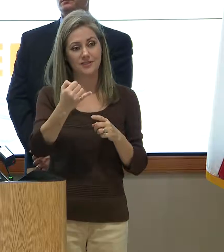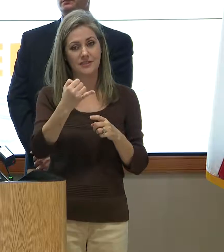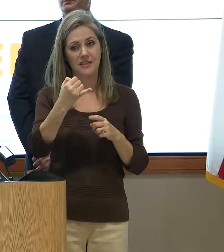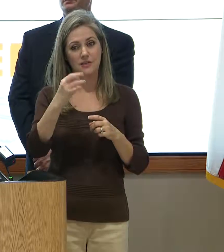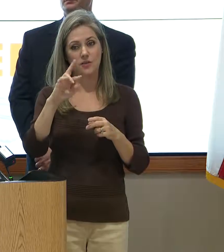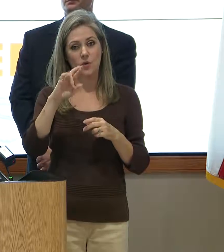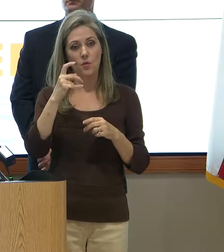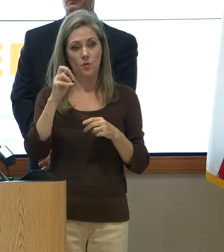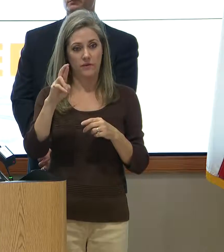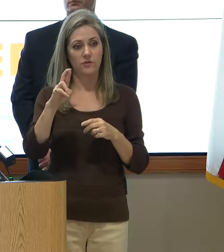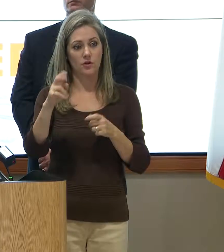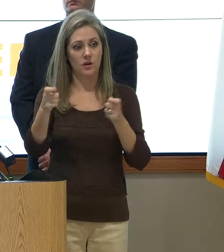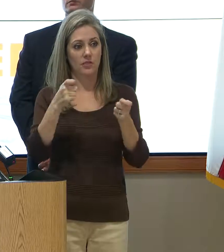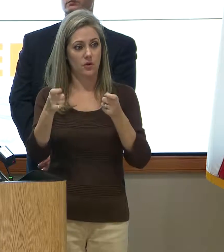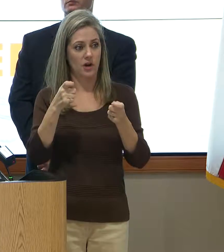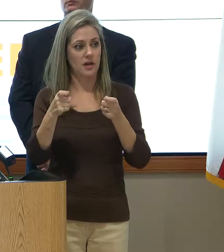Authority,